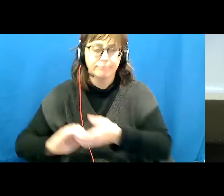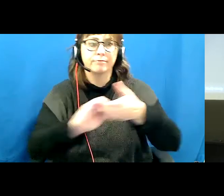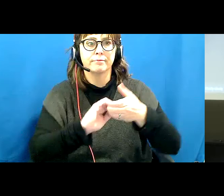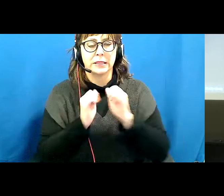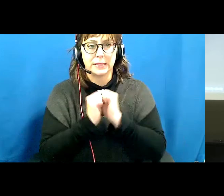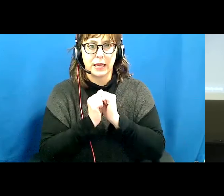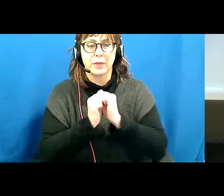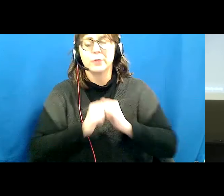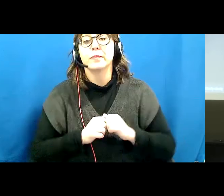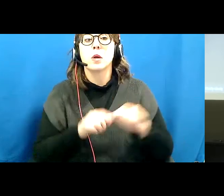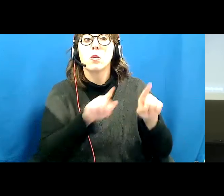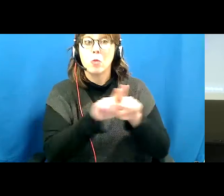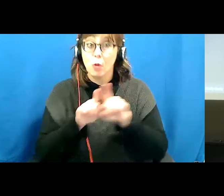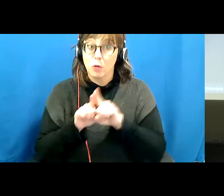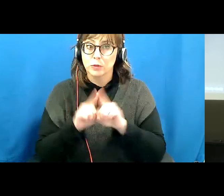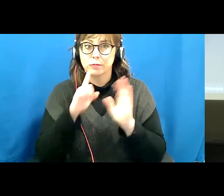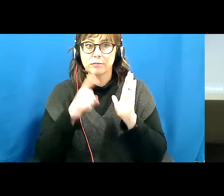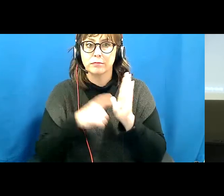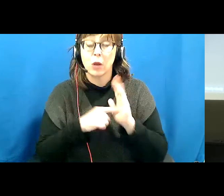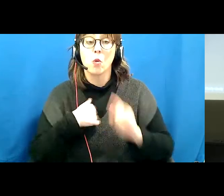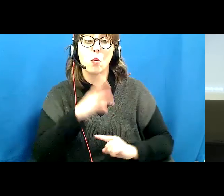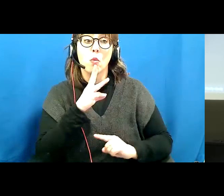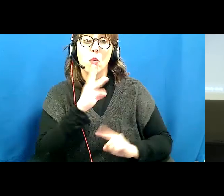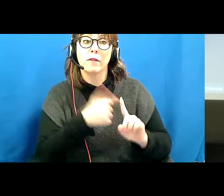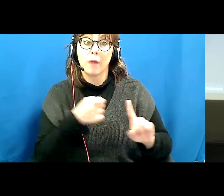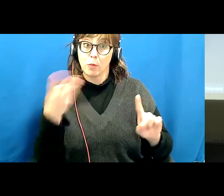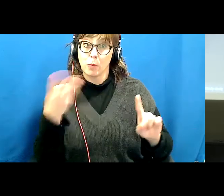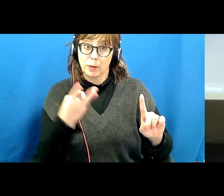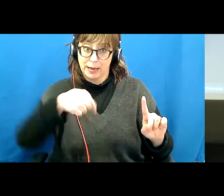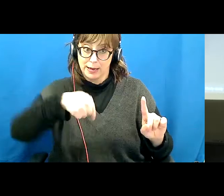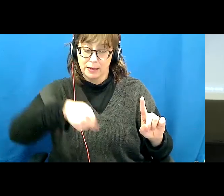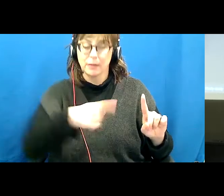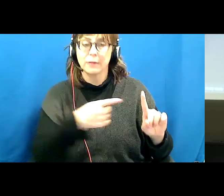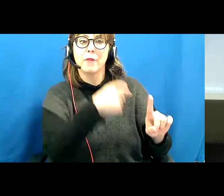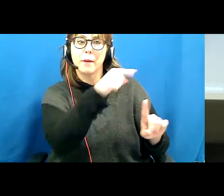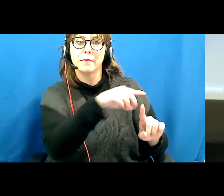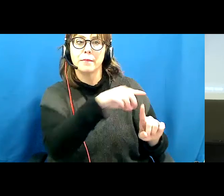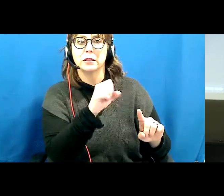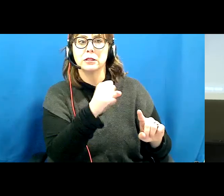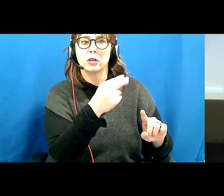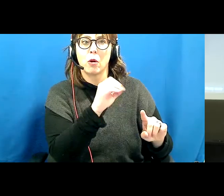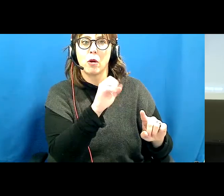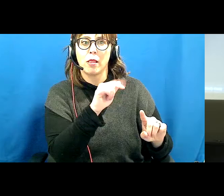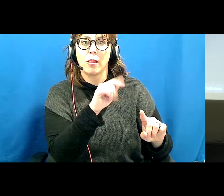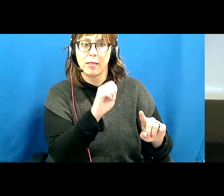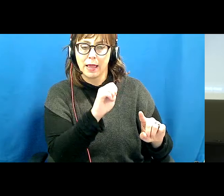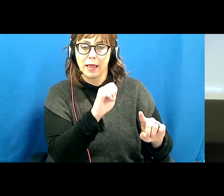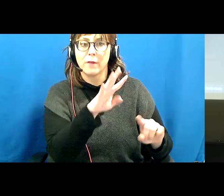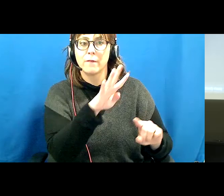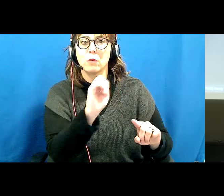We would also like to acknowledge that our water here in Winnipeg is sourced from Shower Lake 40 First Nation.